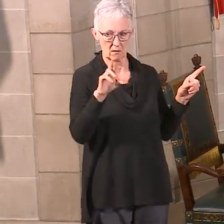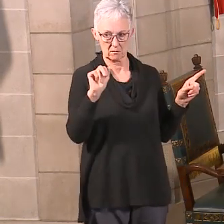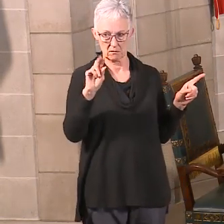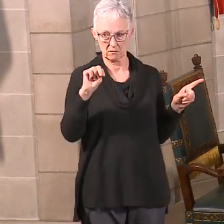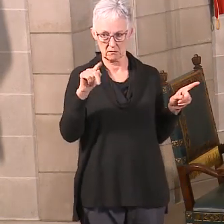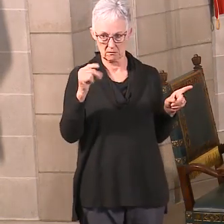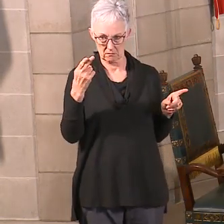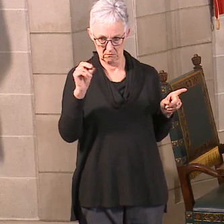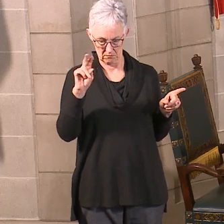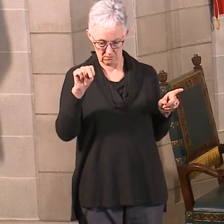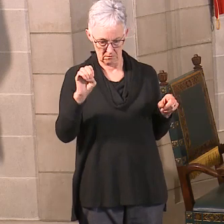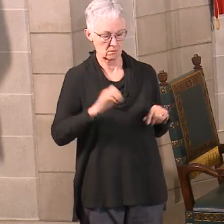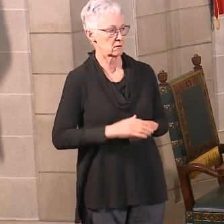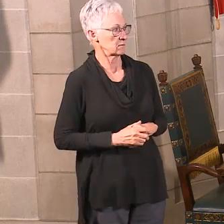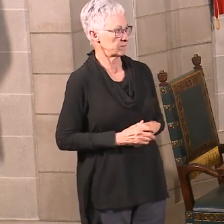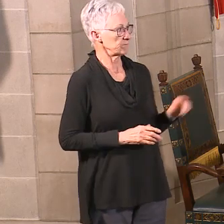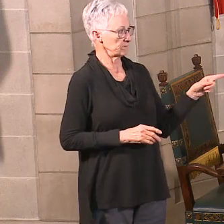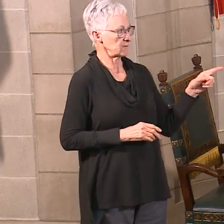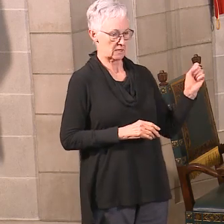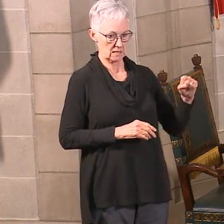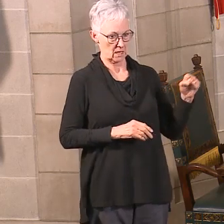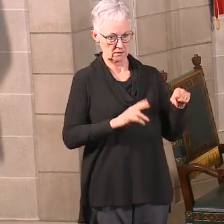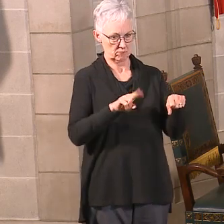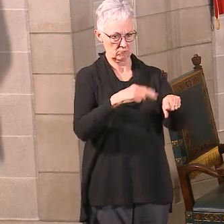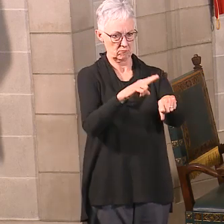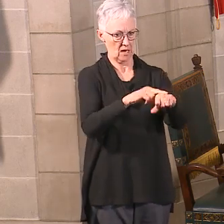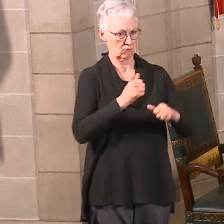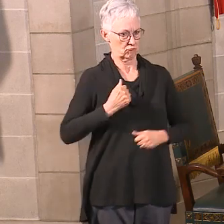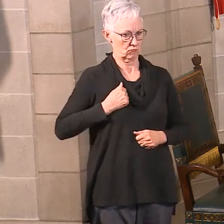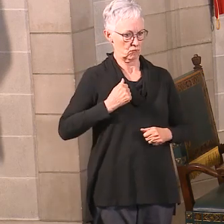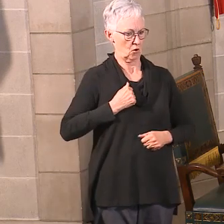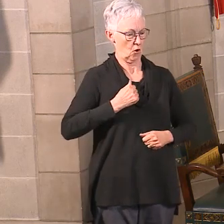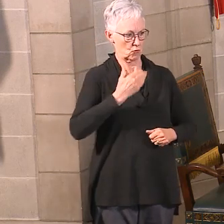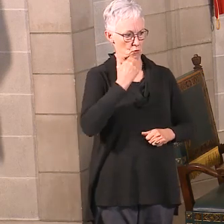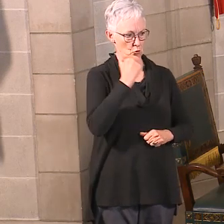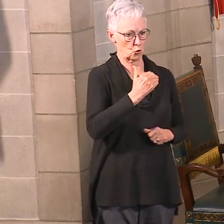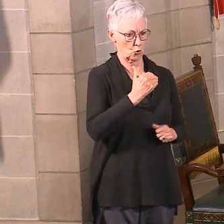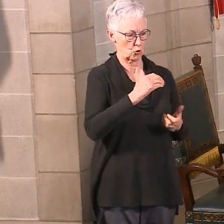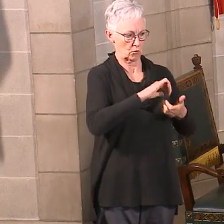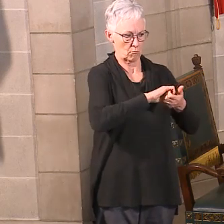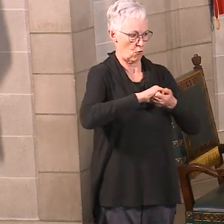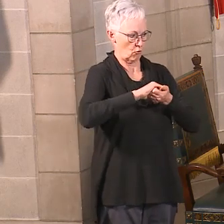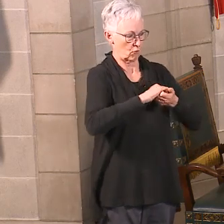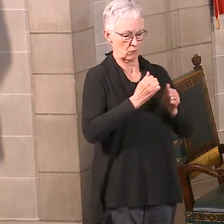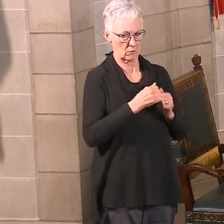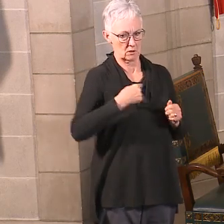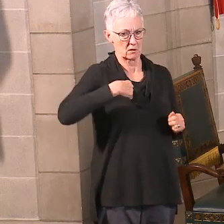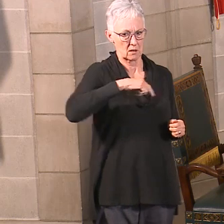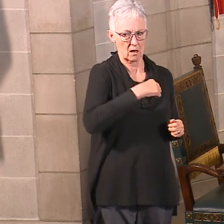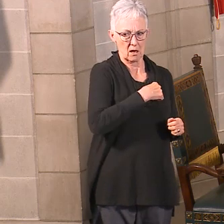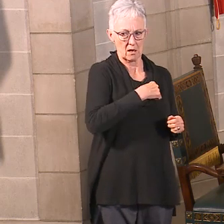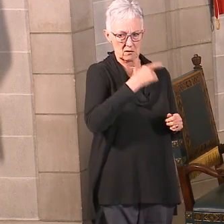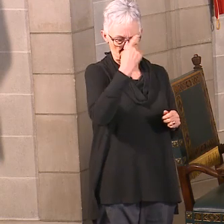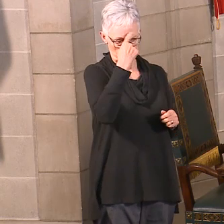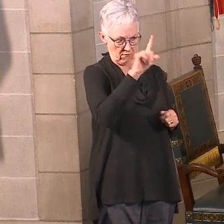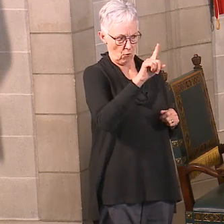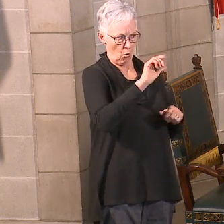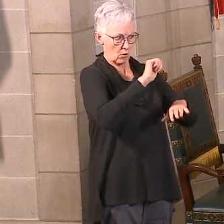Yeah, the National Guard has been great partners with us in this situation for the dormitories.